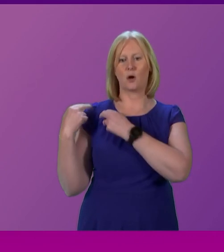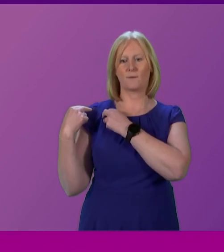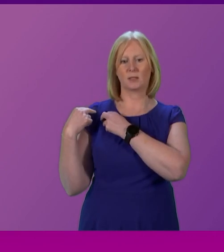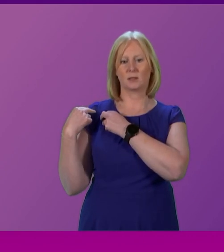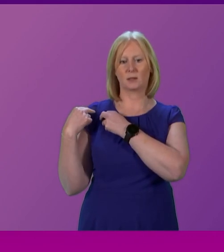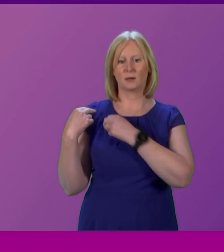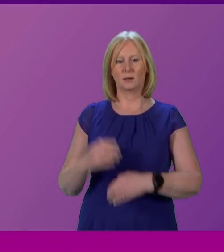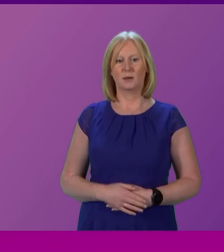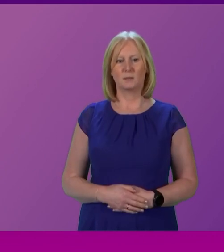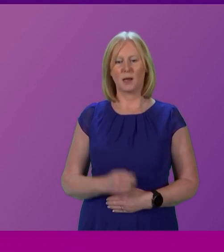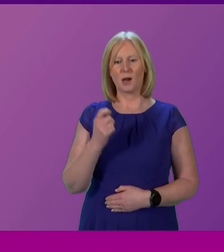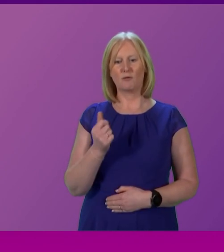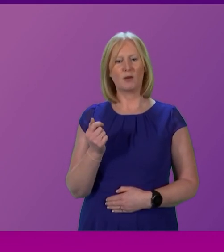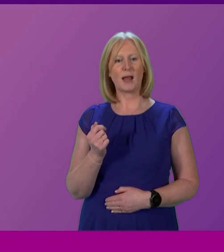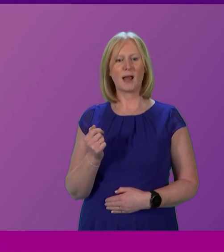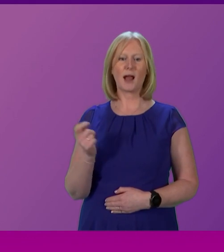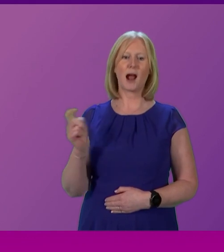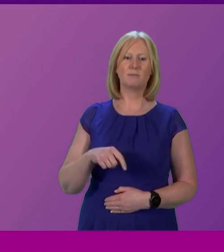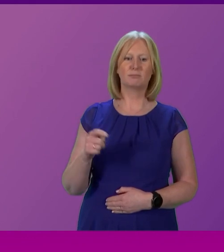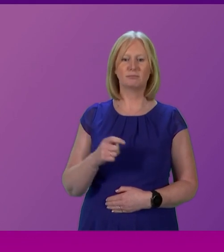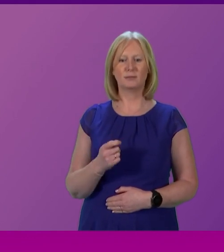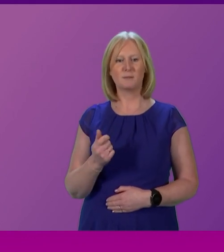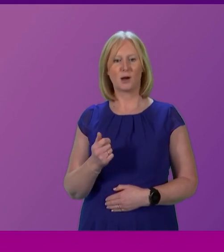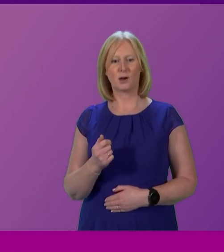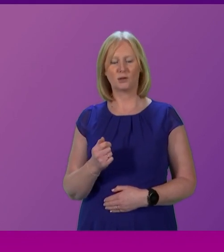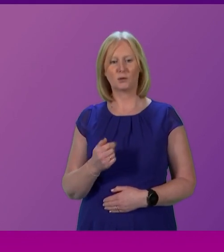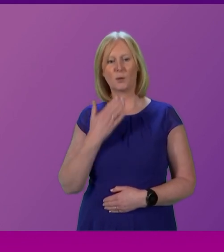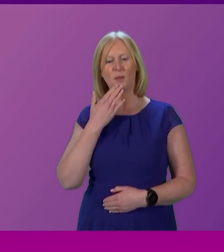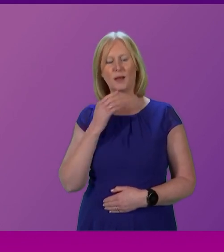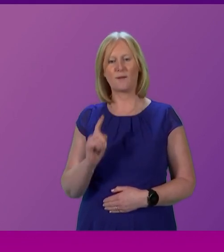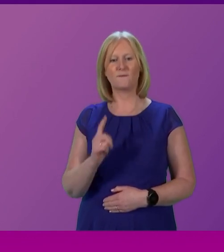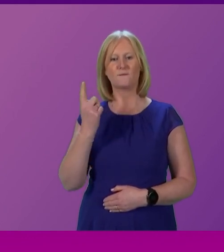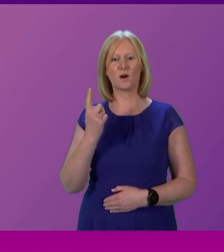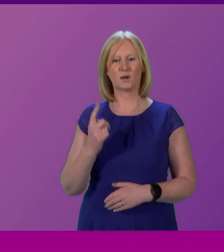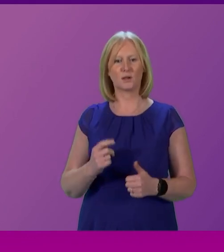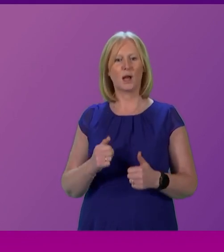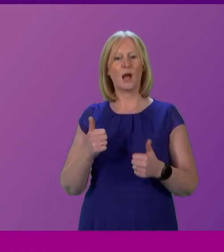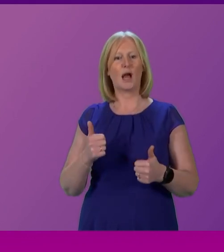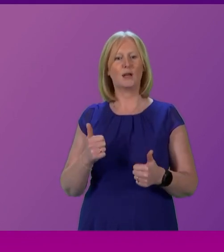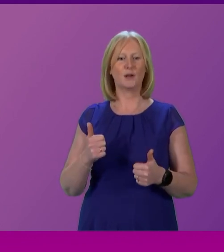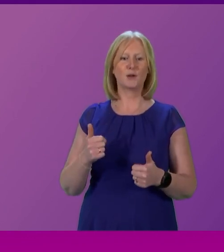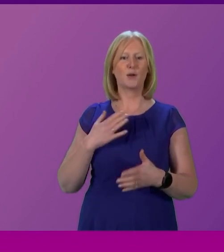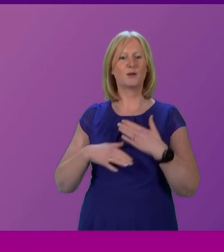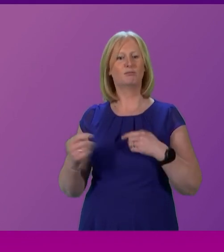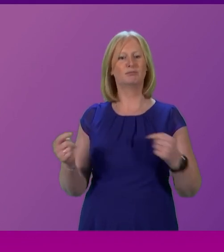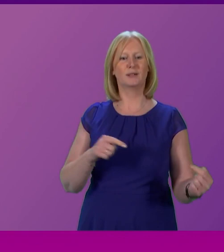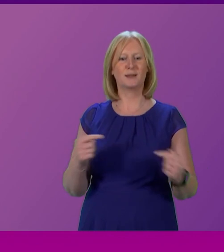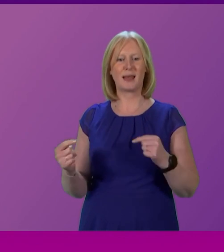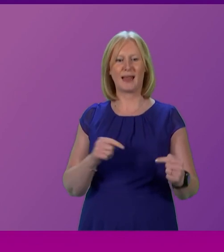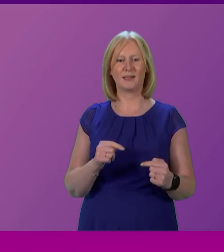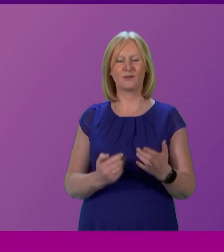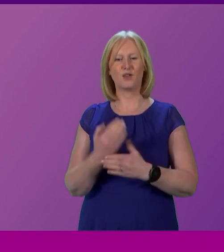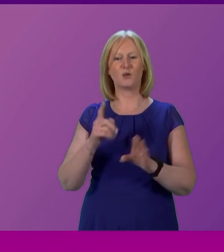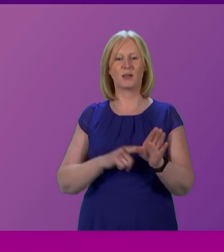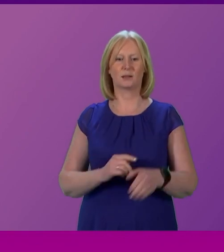And as I don't get out much anymore, can I welcome this opportunity to contribute to this first and extremely good-natured debate of the new year. Can I